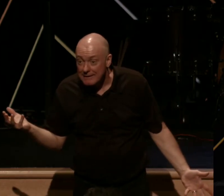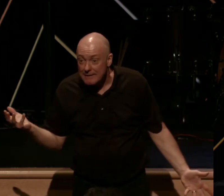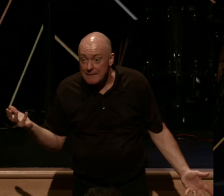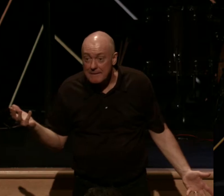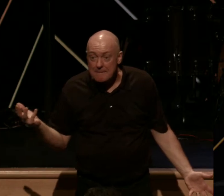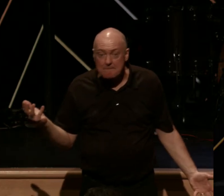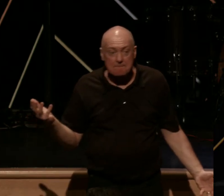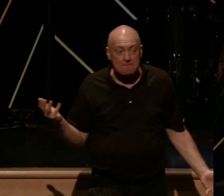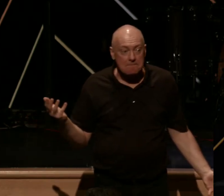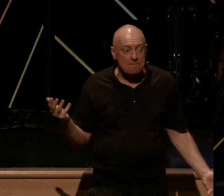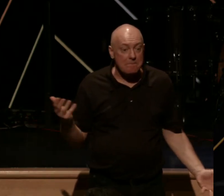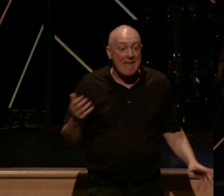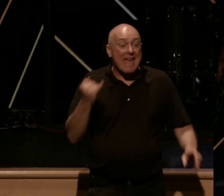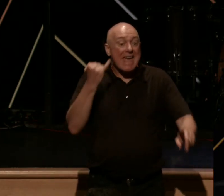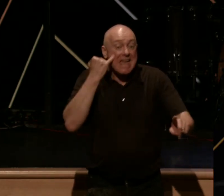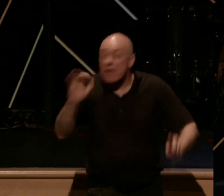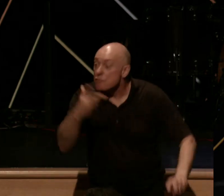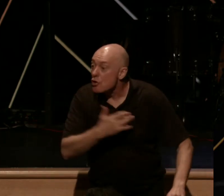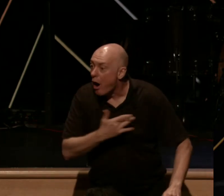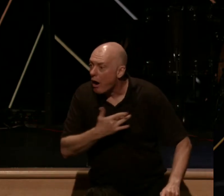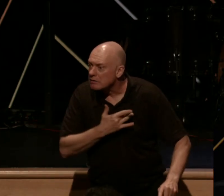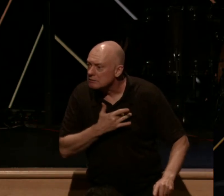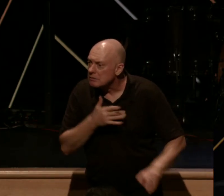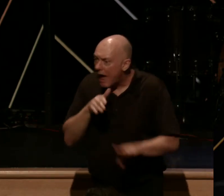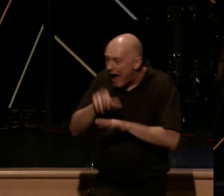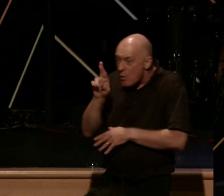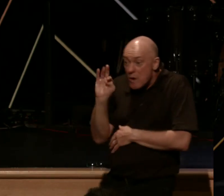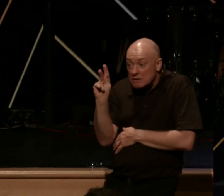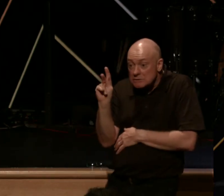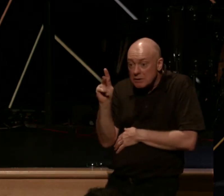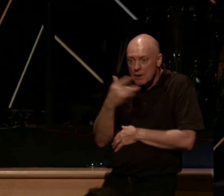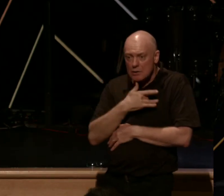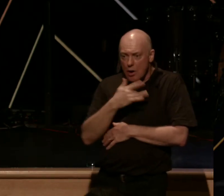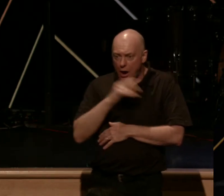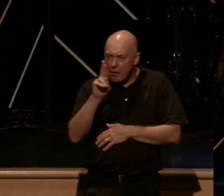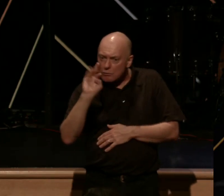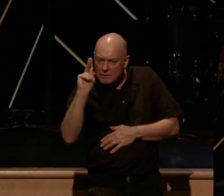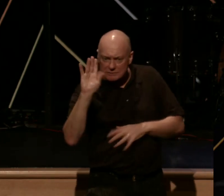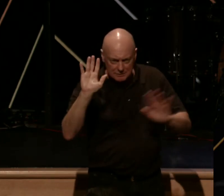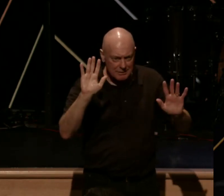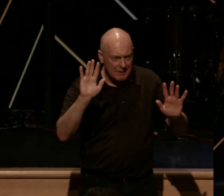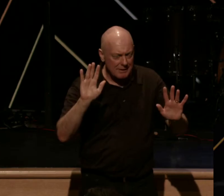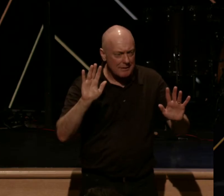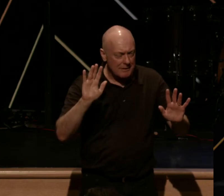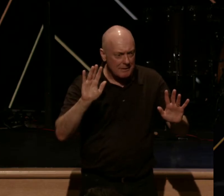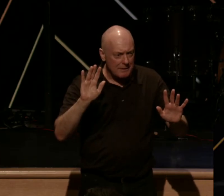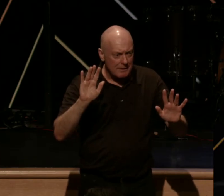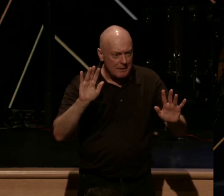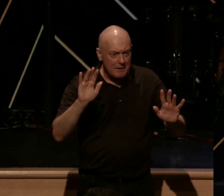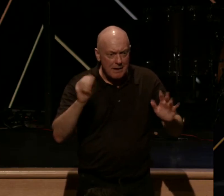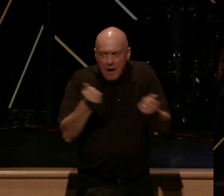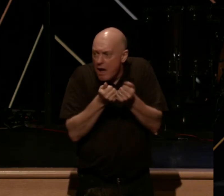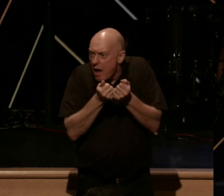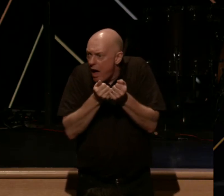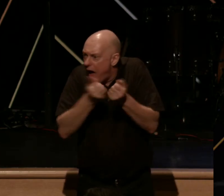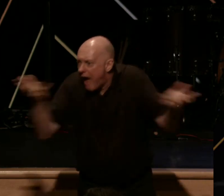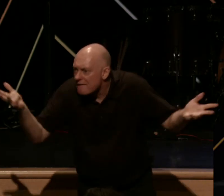So if our hearts are at stake, if our hearts are at stake, then listen, literally, everything is at stake.